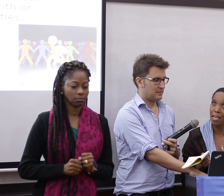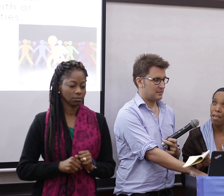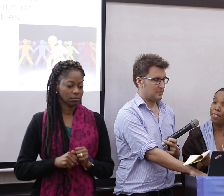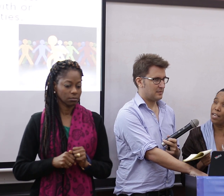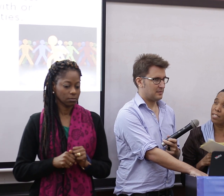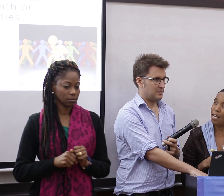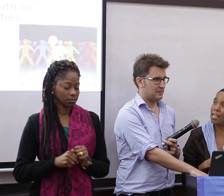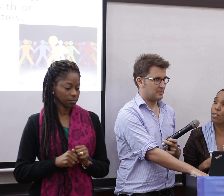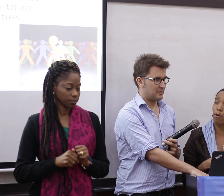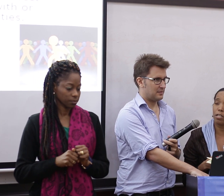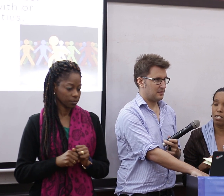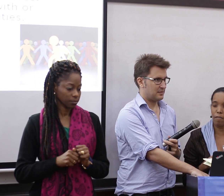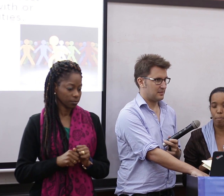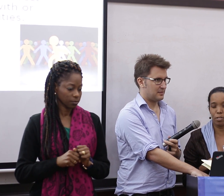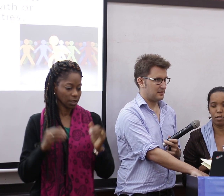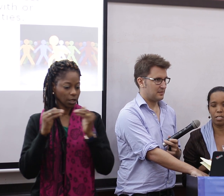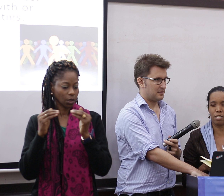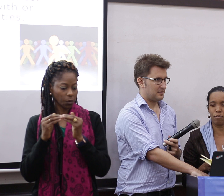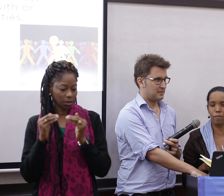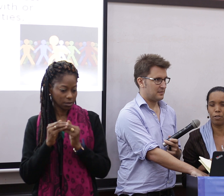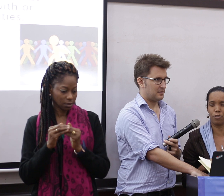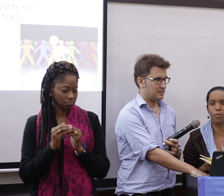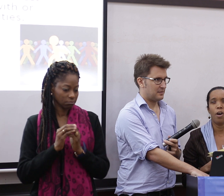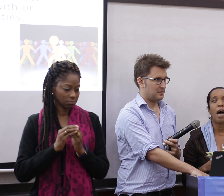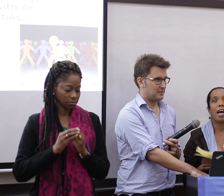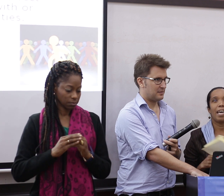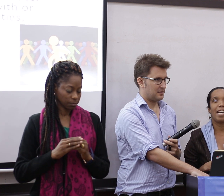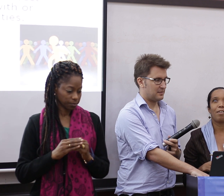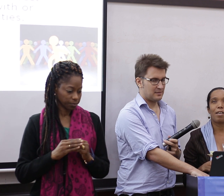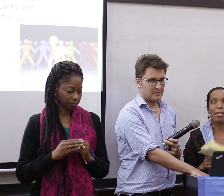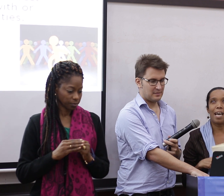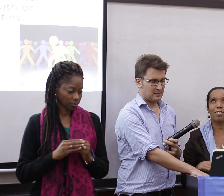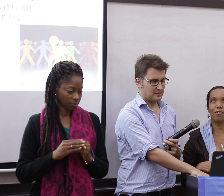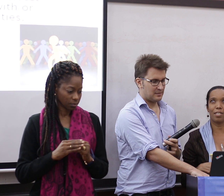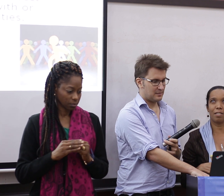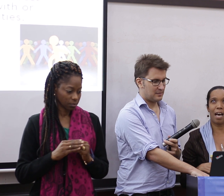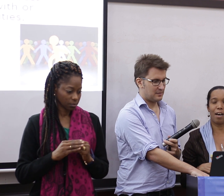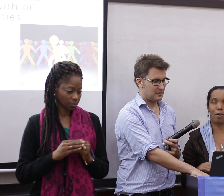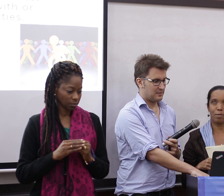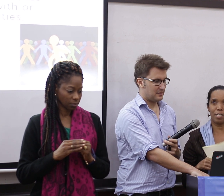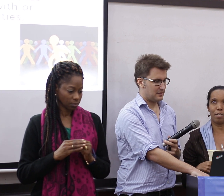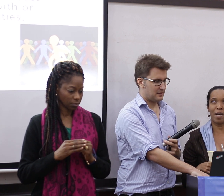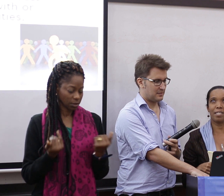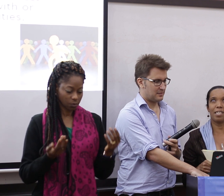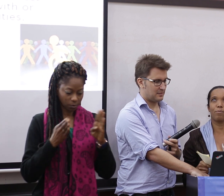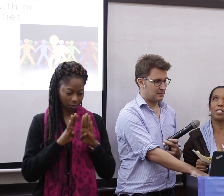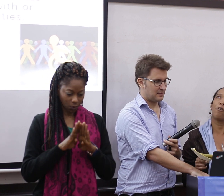things like equality of opportunity and so forth. So, again, a nice closing statement is we now